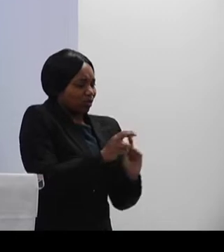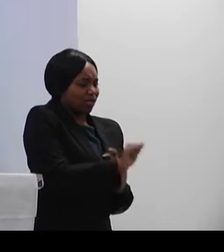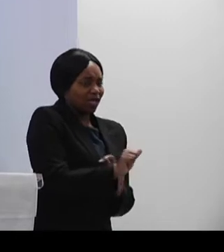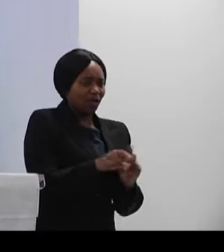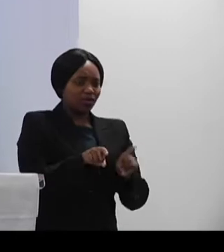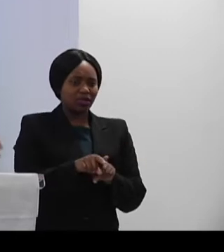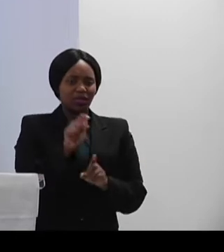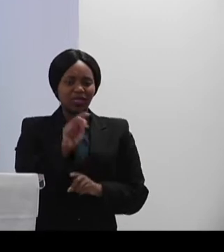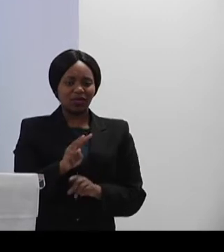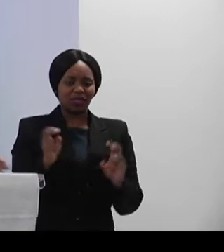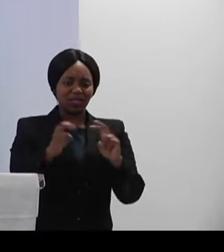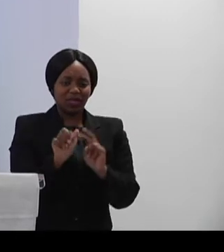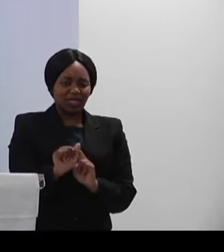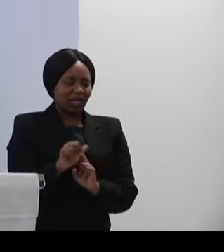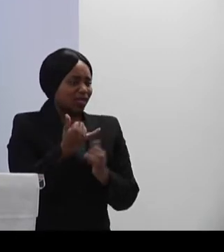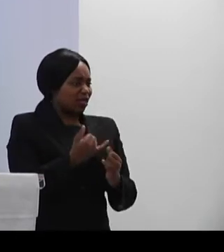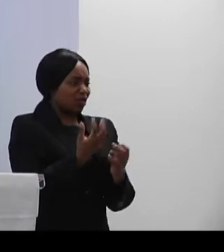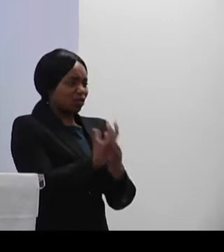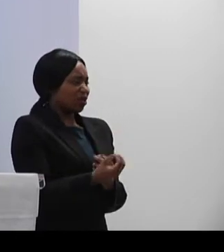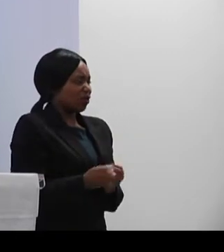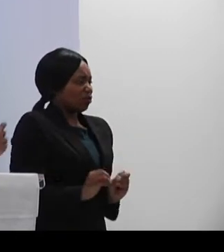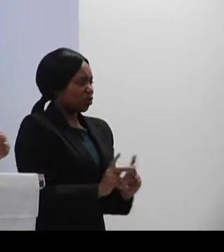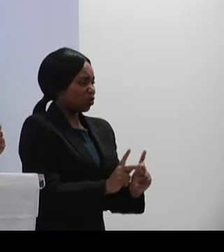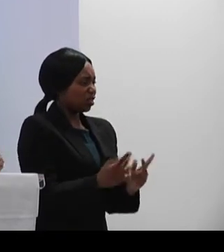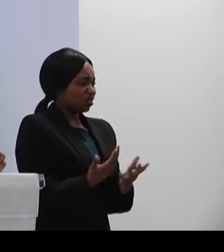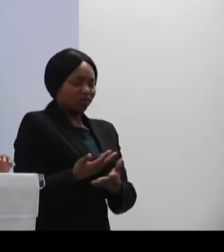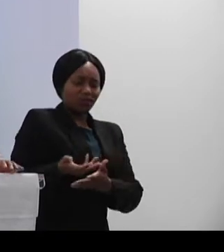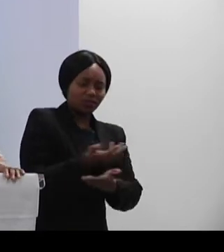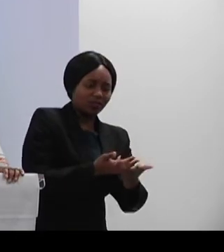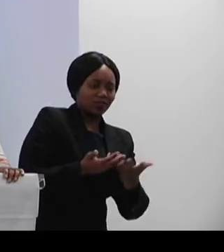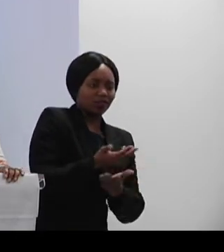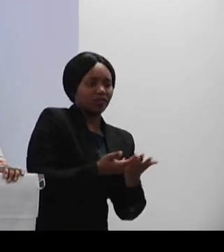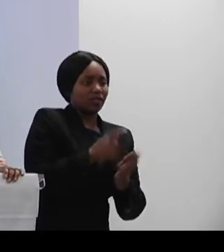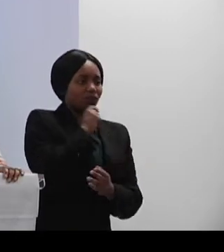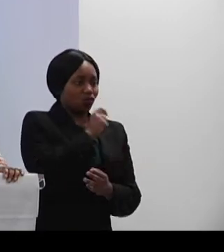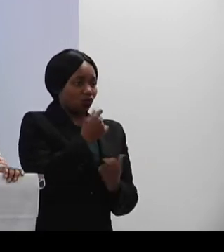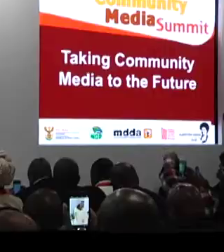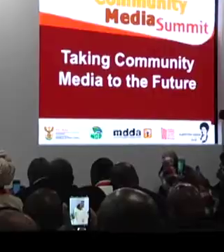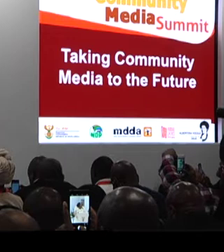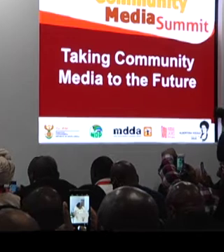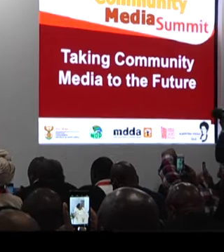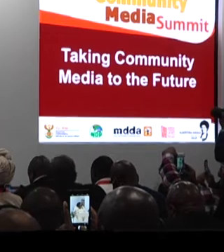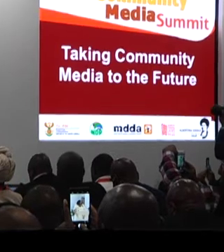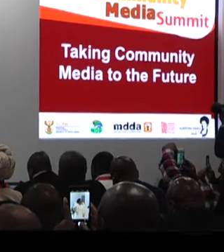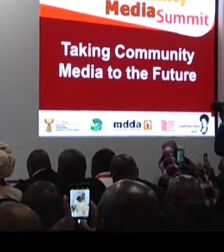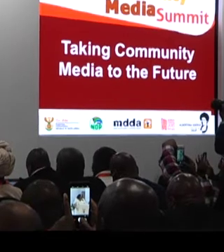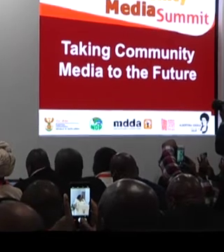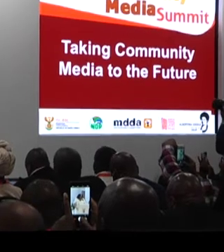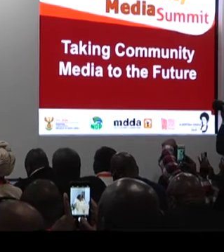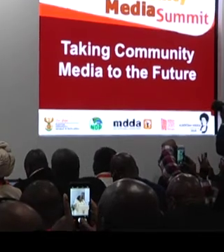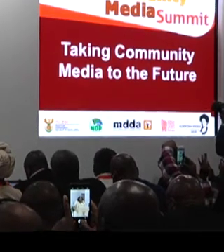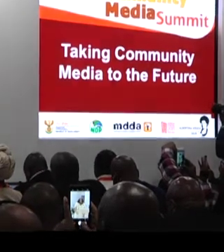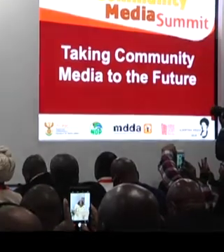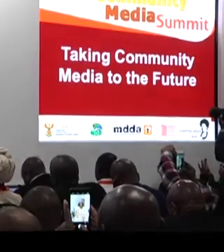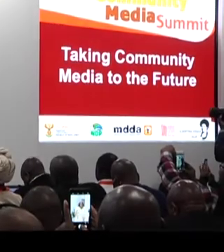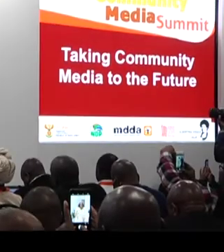and appreciate the need to complement one another, you actually perpetuate silos. And I think that